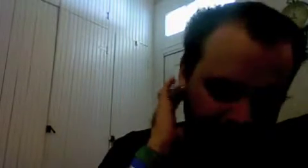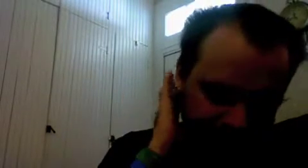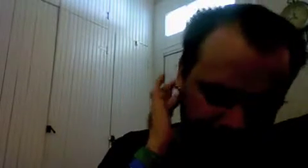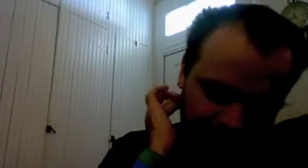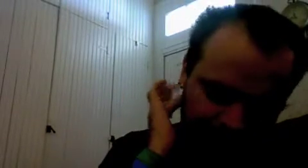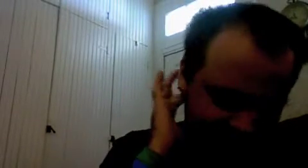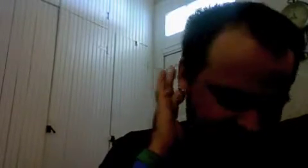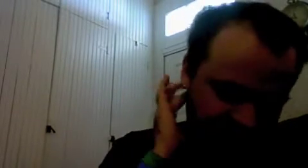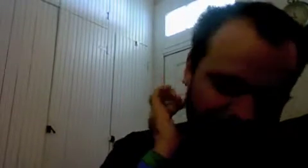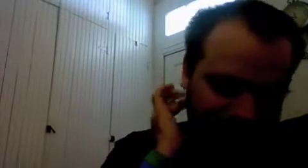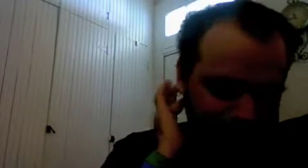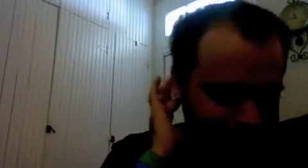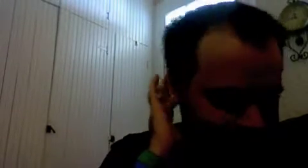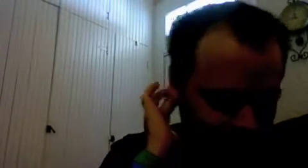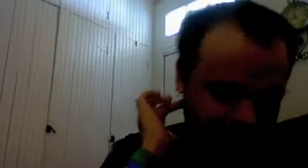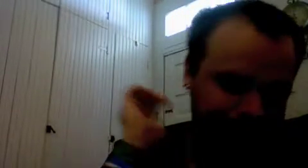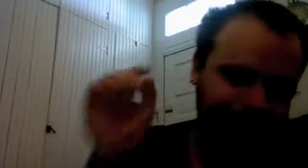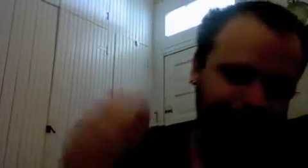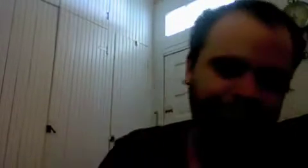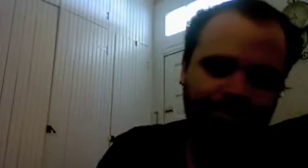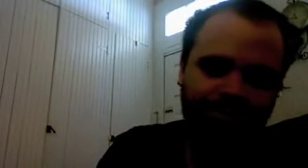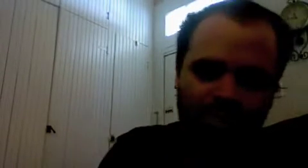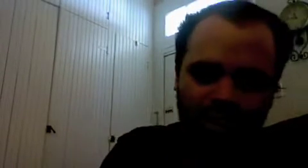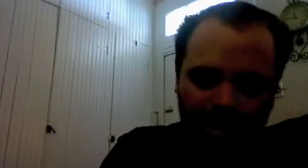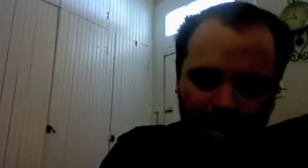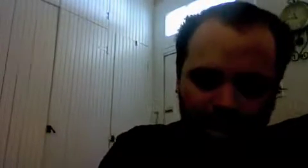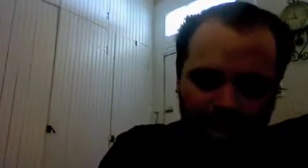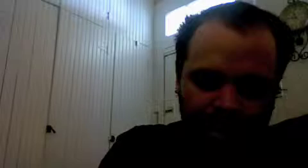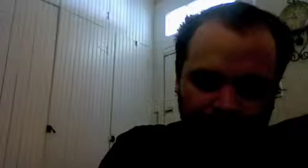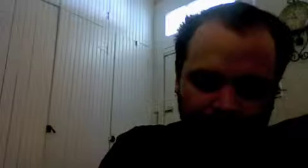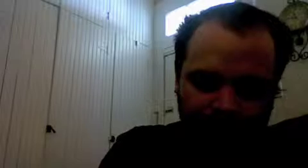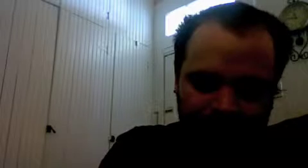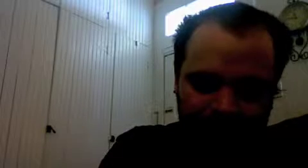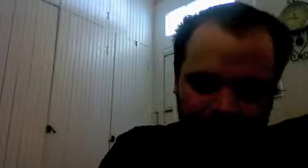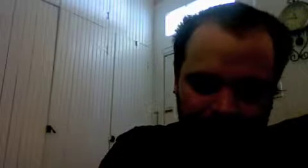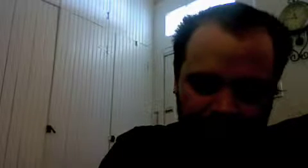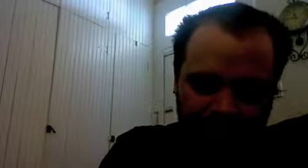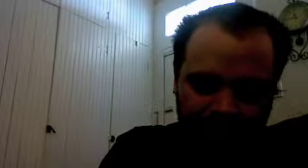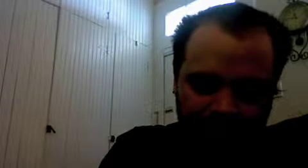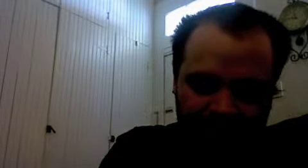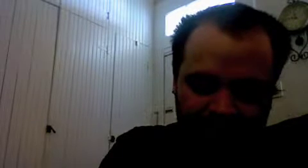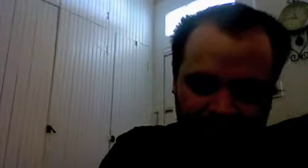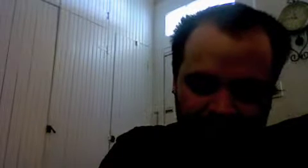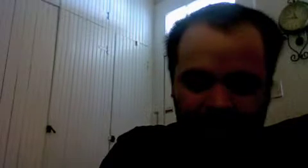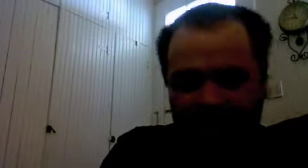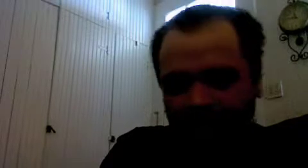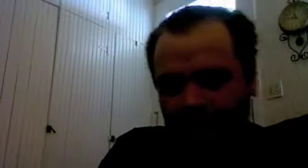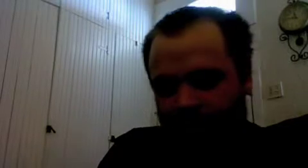Fichte and Shaolin right and then Hegel